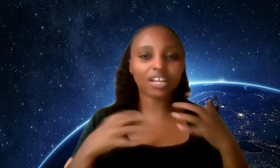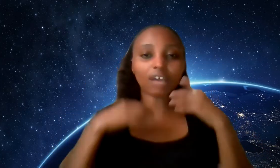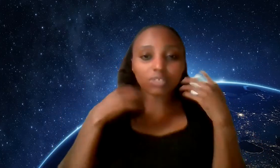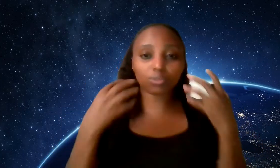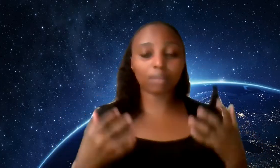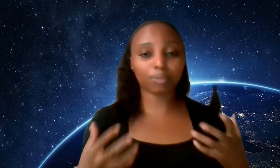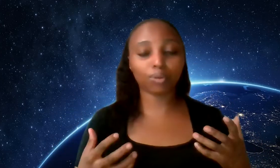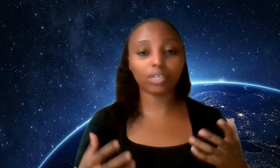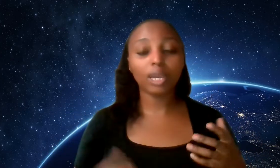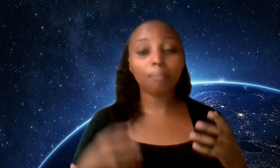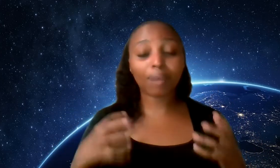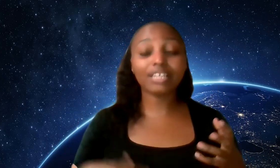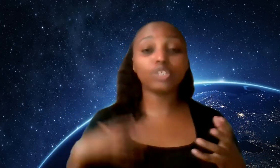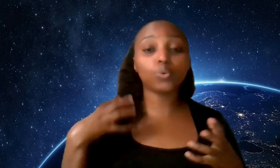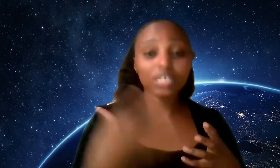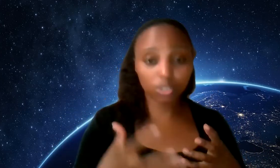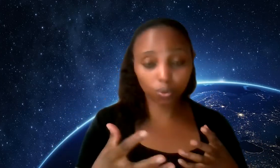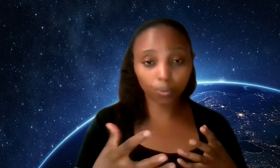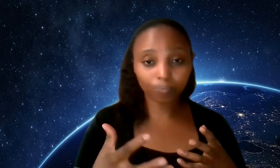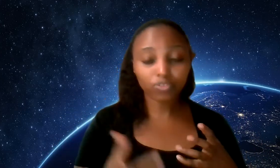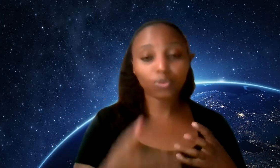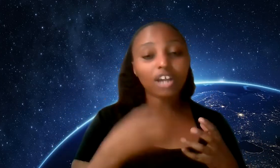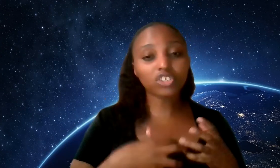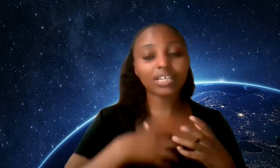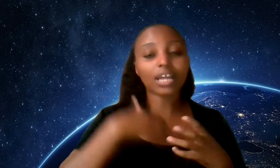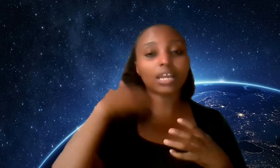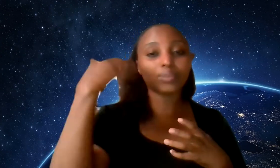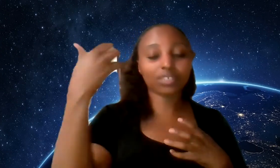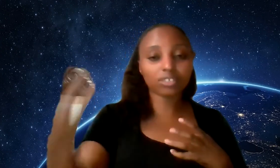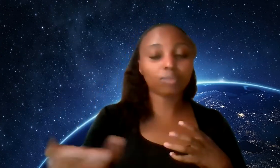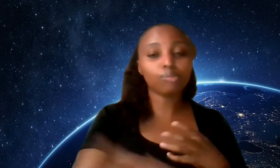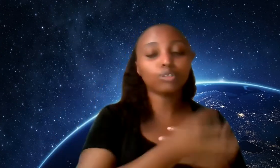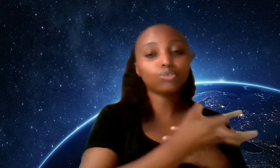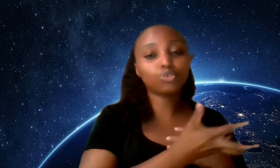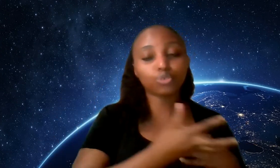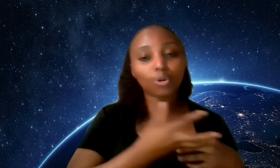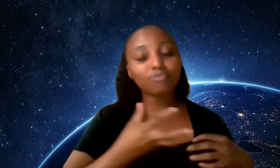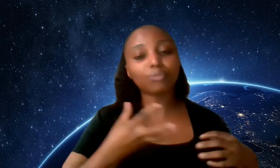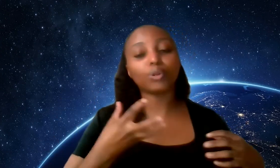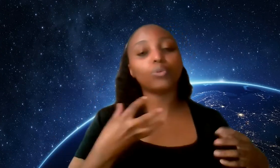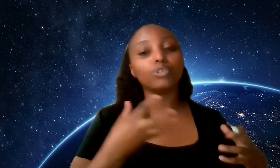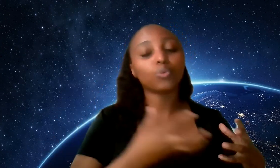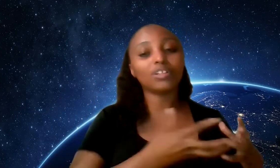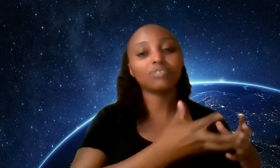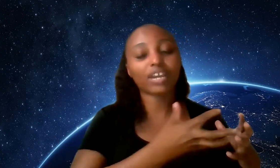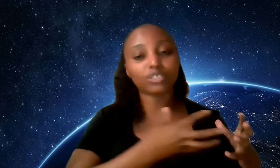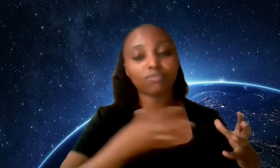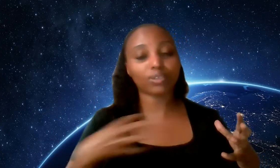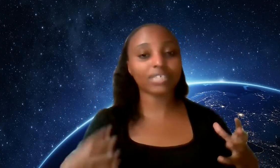loves to help people but in doing so you're actually allowing these other people to draw from your own soul's vital force